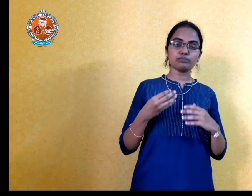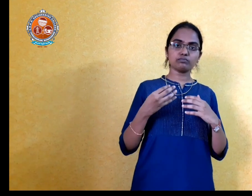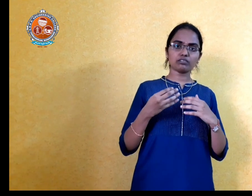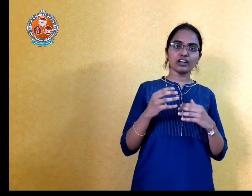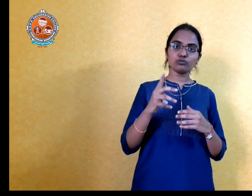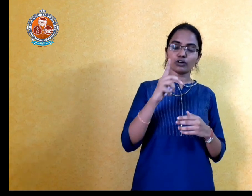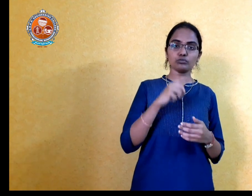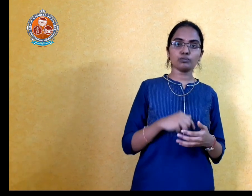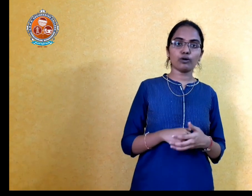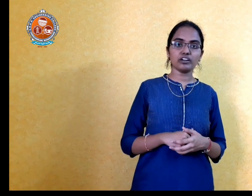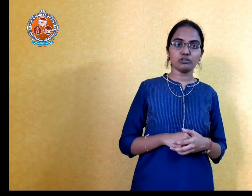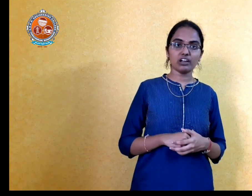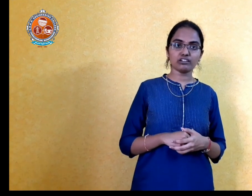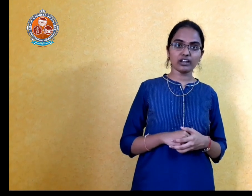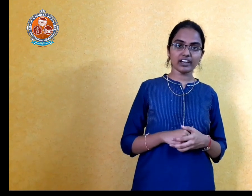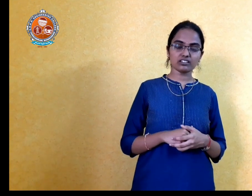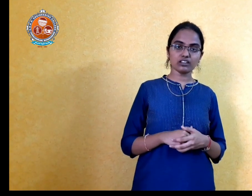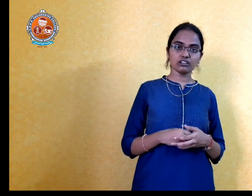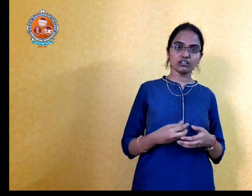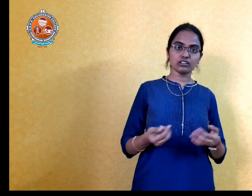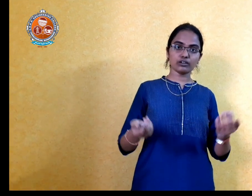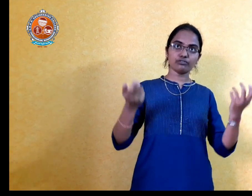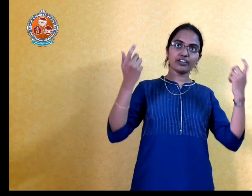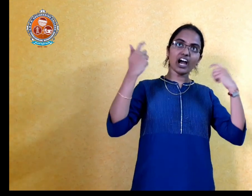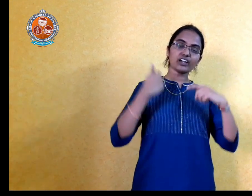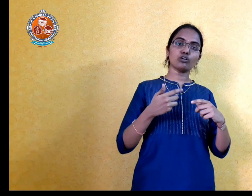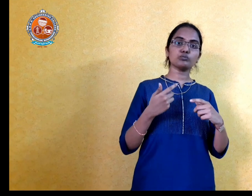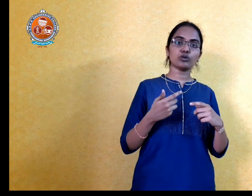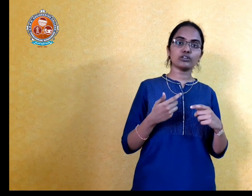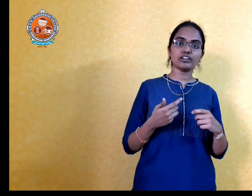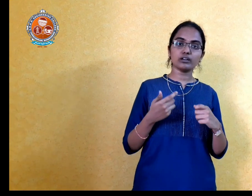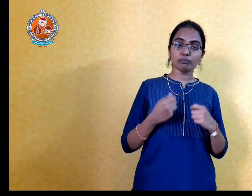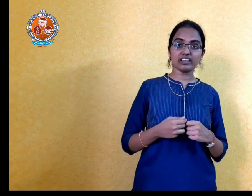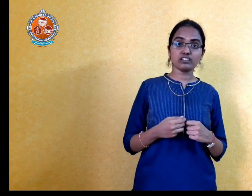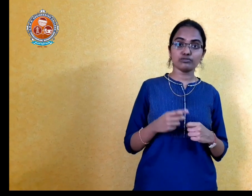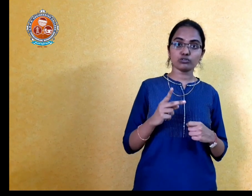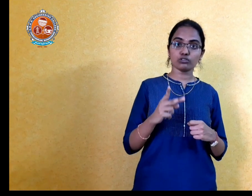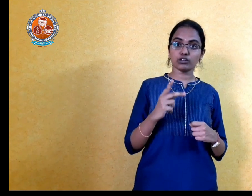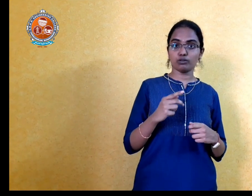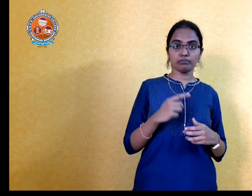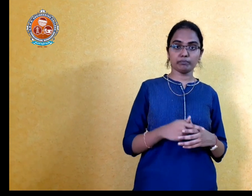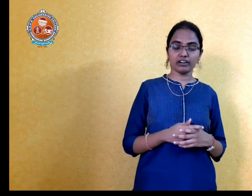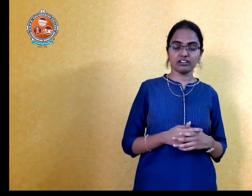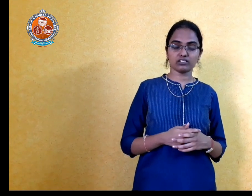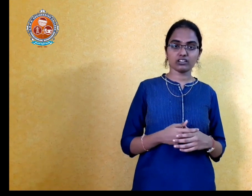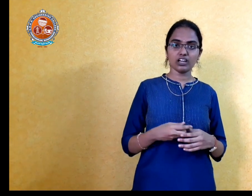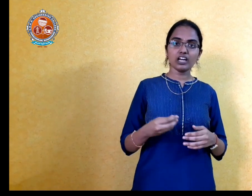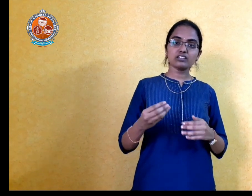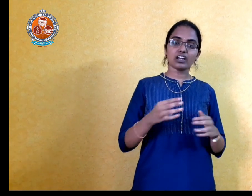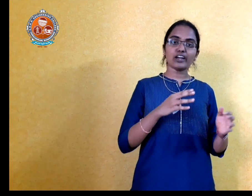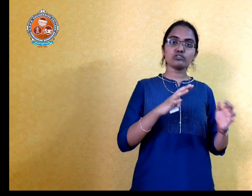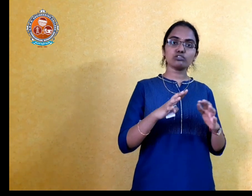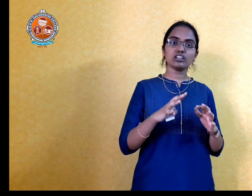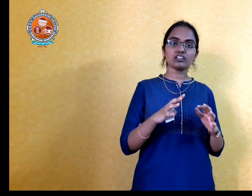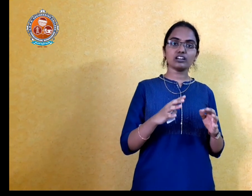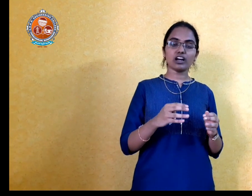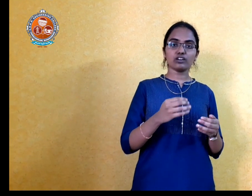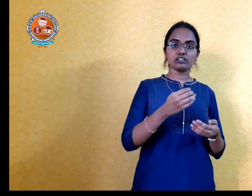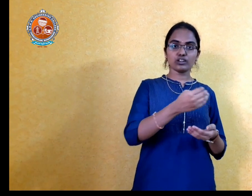one more point I'll be like to add is that the way I got motivated myself also about my parents see I used to think that they